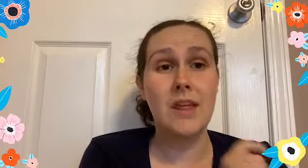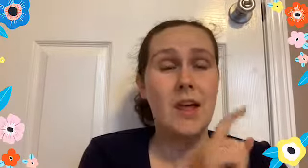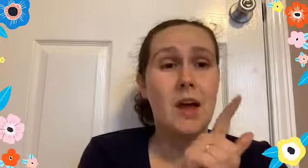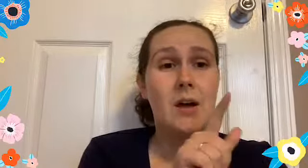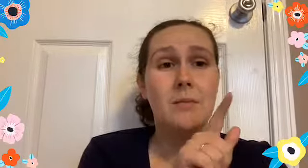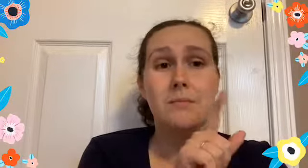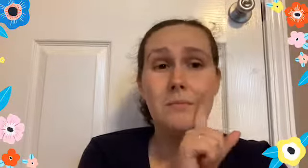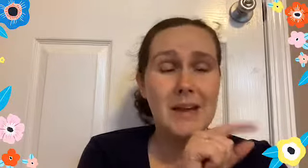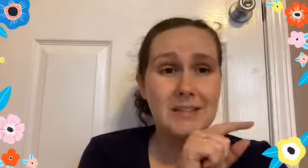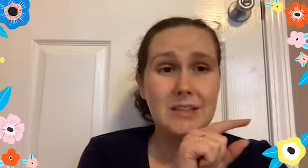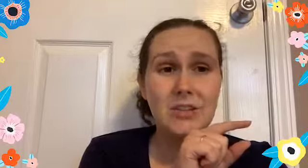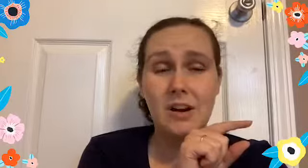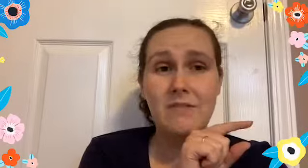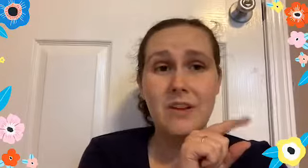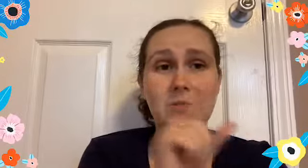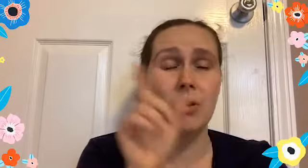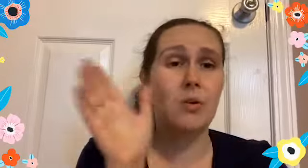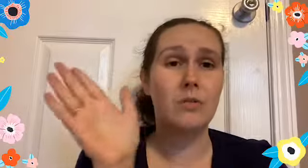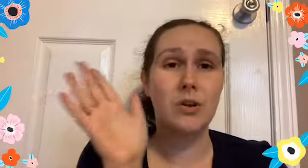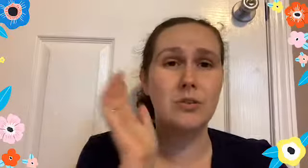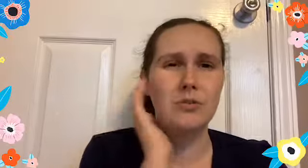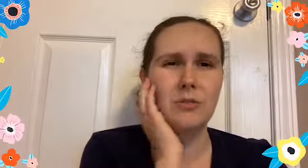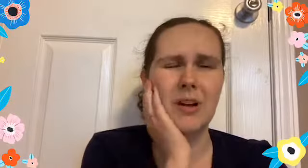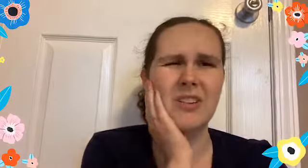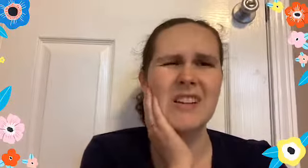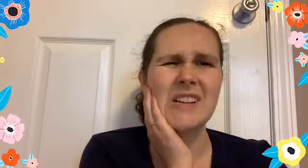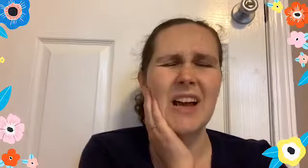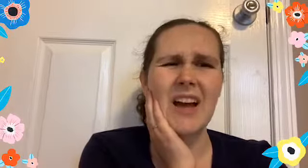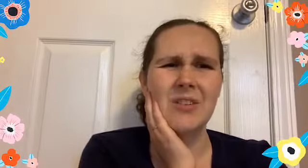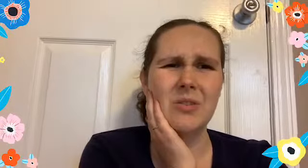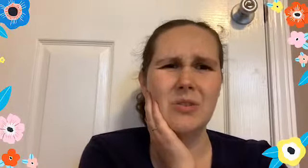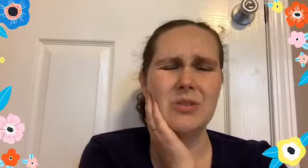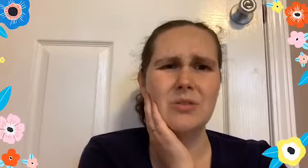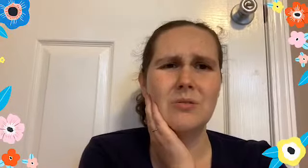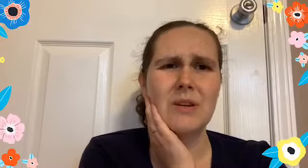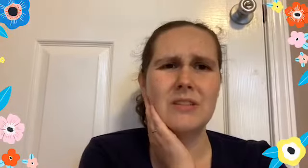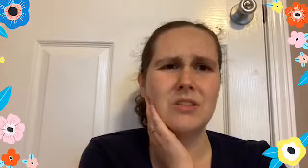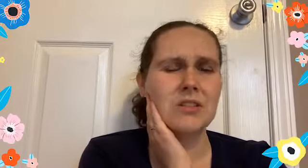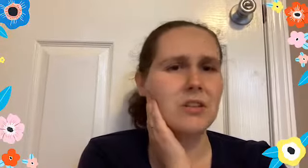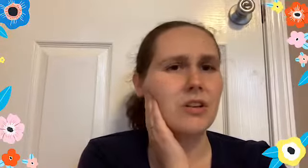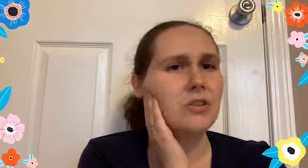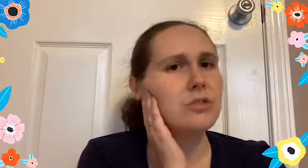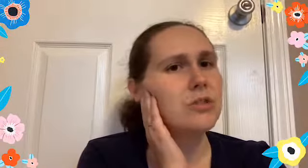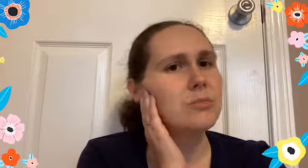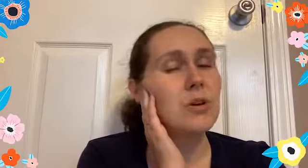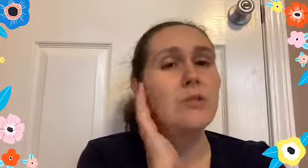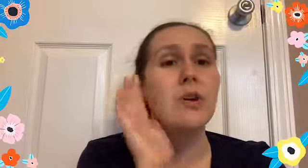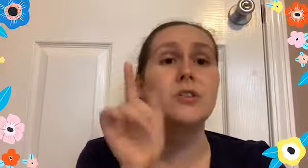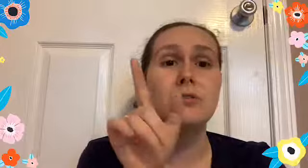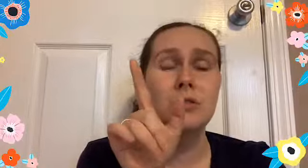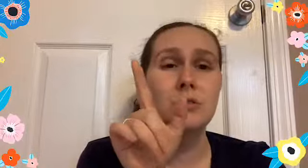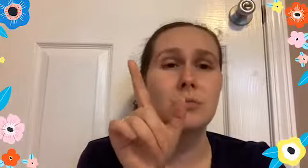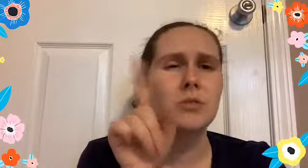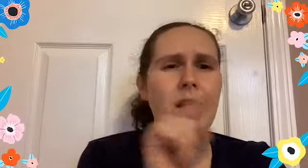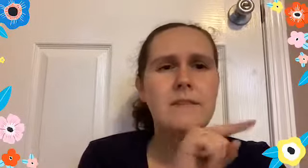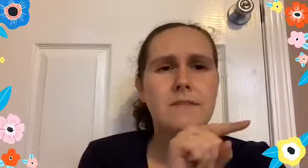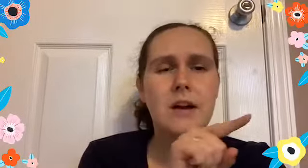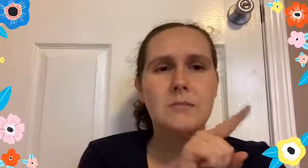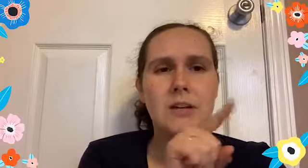a message here on Facebook, or if you're on YouTube, I'll, I don't know if you can do messaging still on YouTube. So if you're on YouTube, try and find my